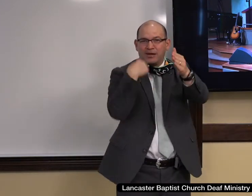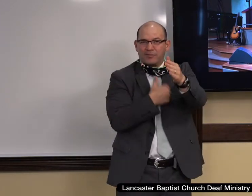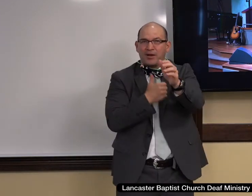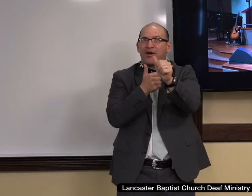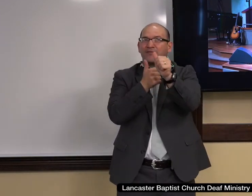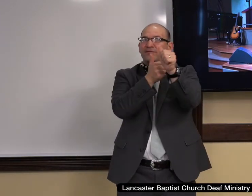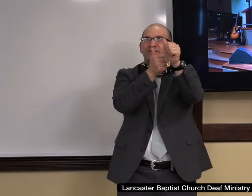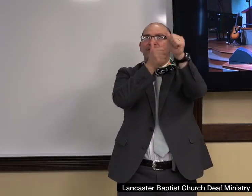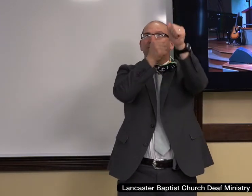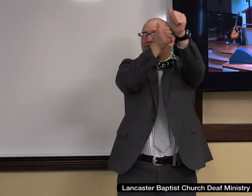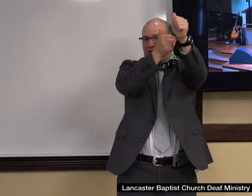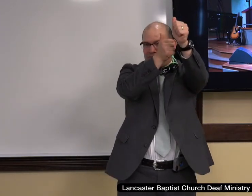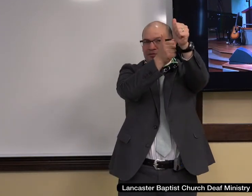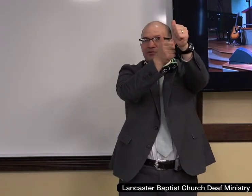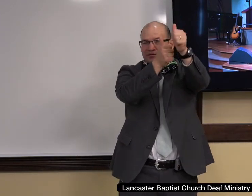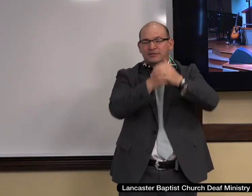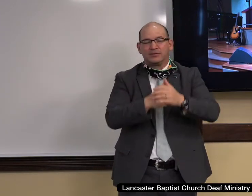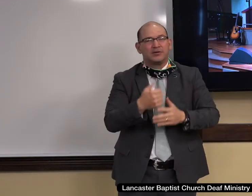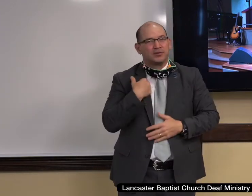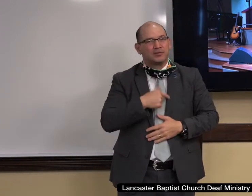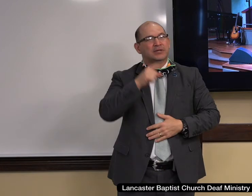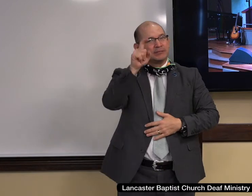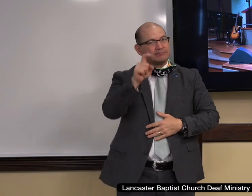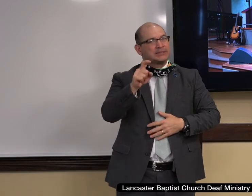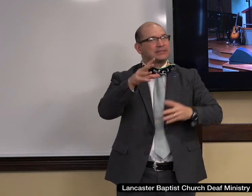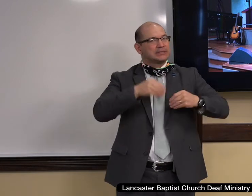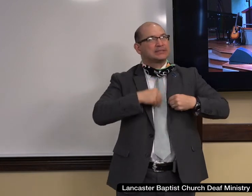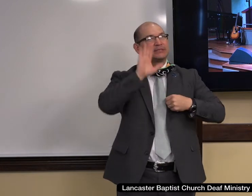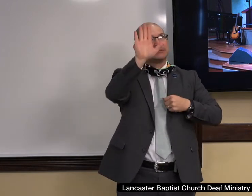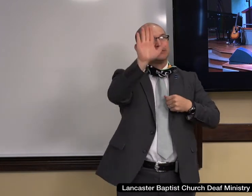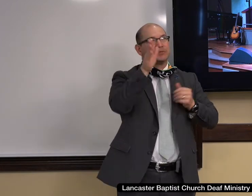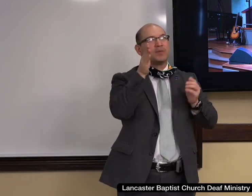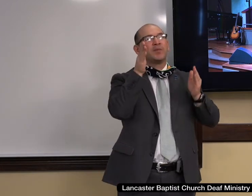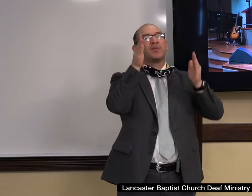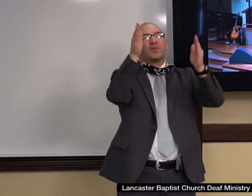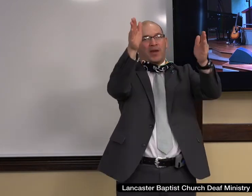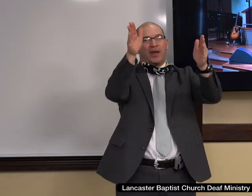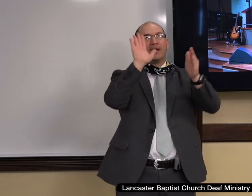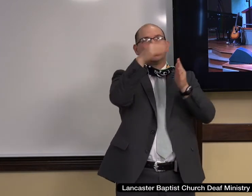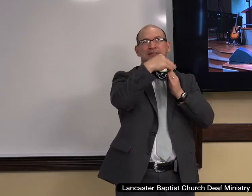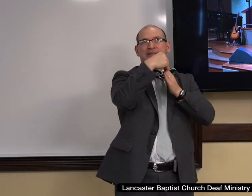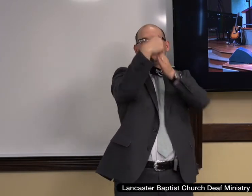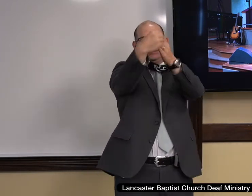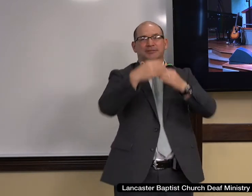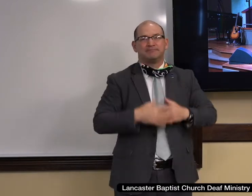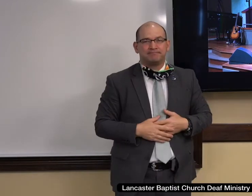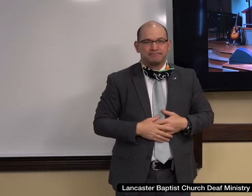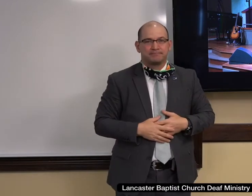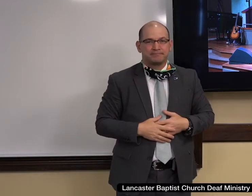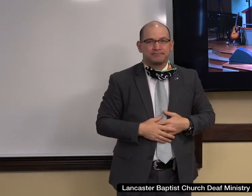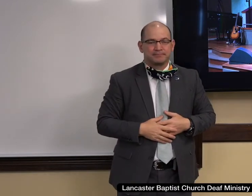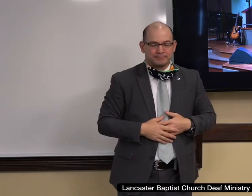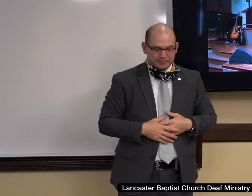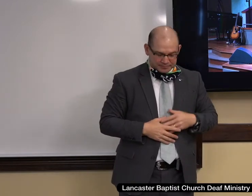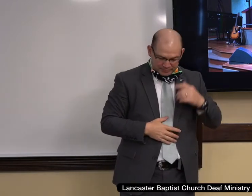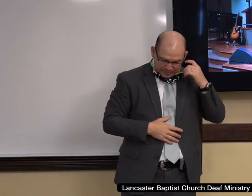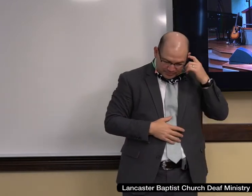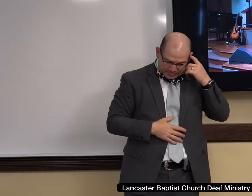direction must come from the head of the church, the Lord Jesus Christ. It was most likely that this stone was set